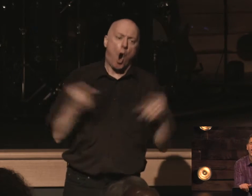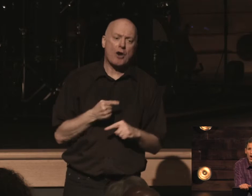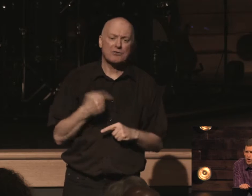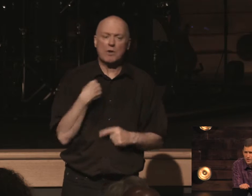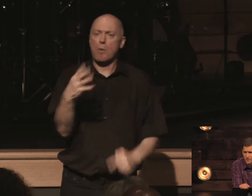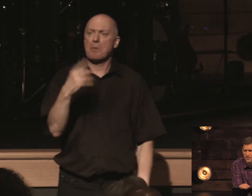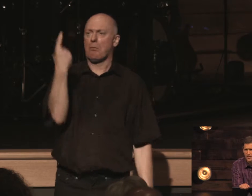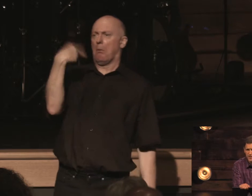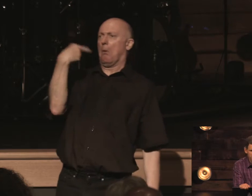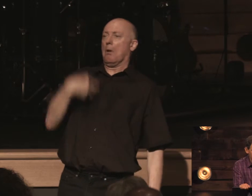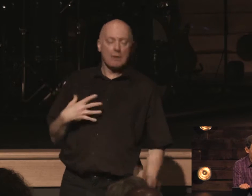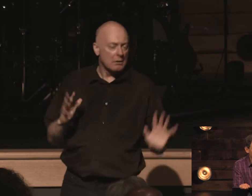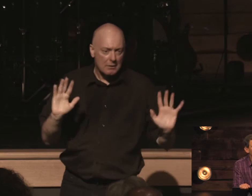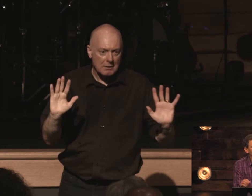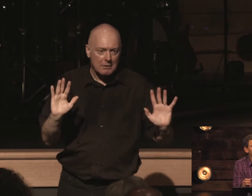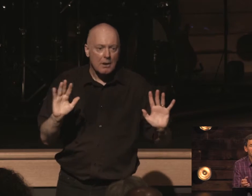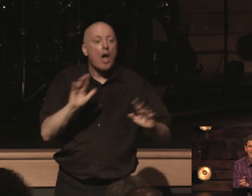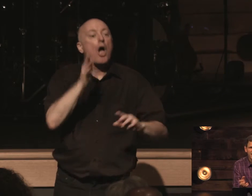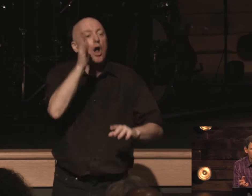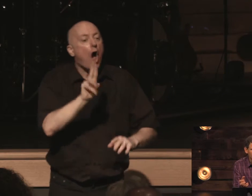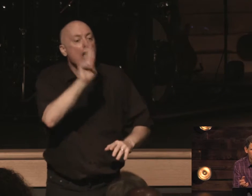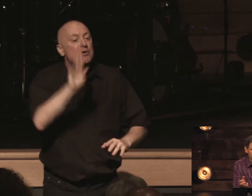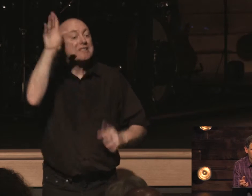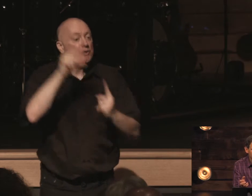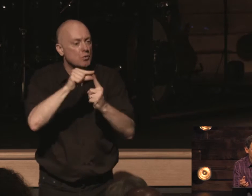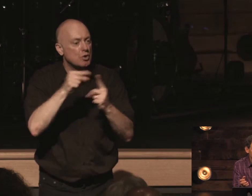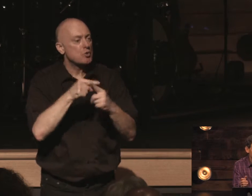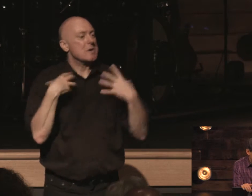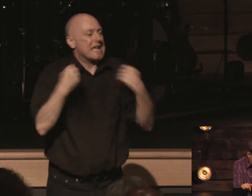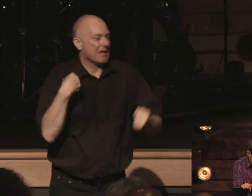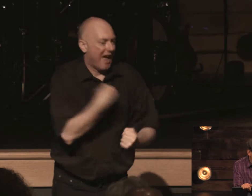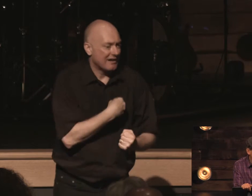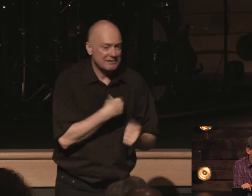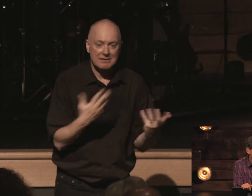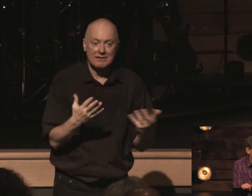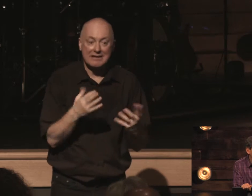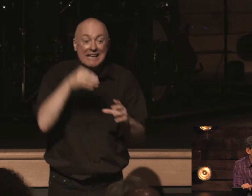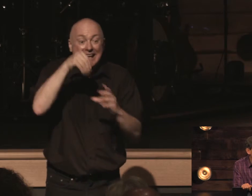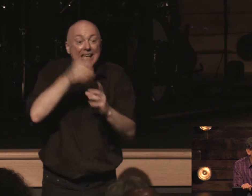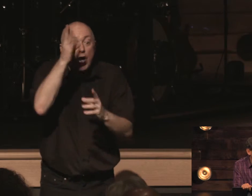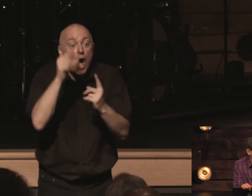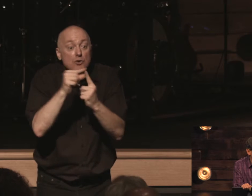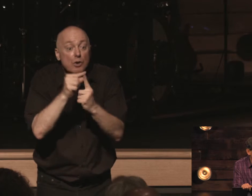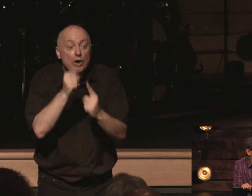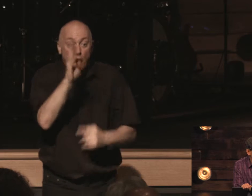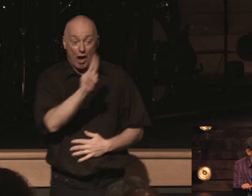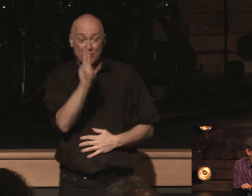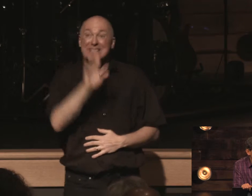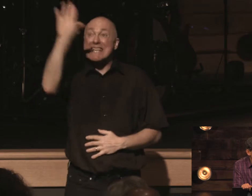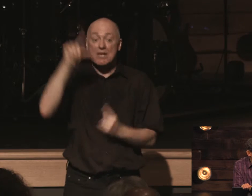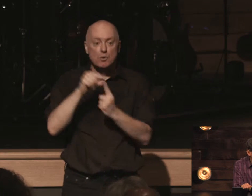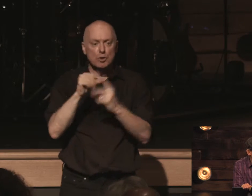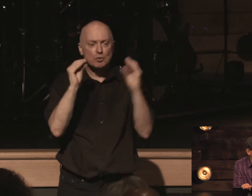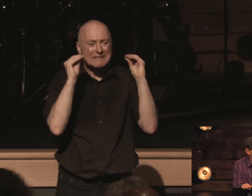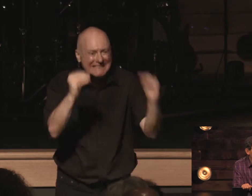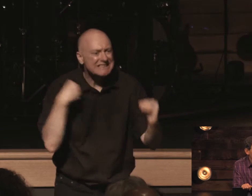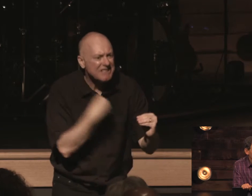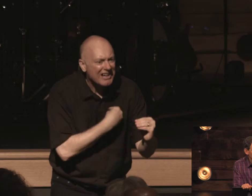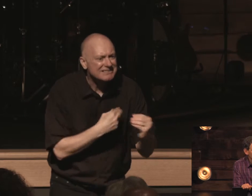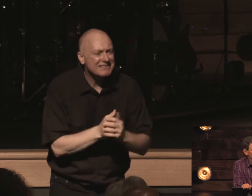hurt but god uses that to heal and right here in god's word man god uses it to teach us to